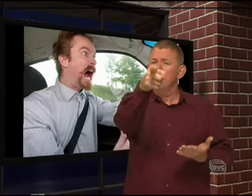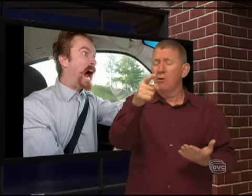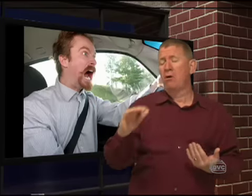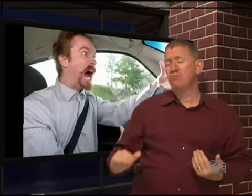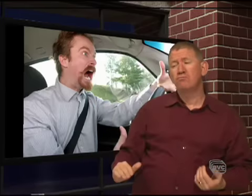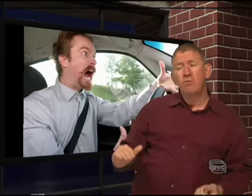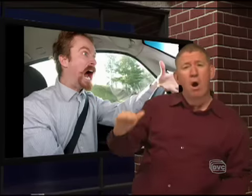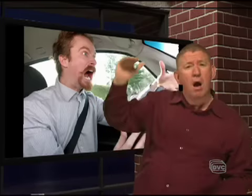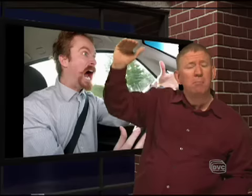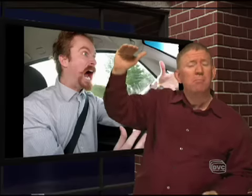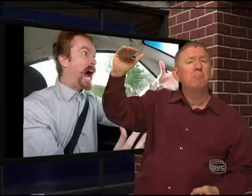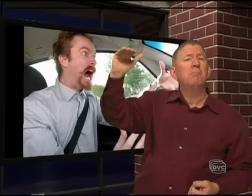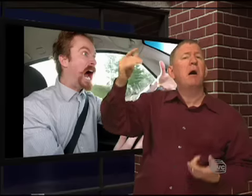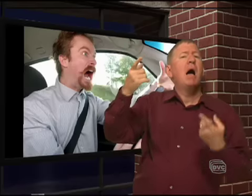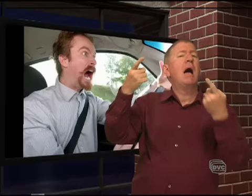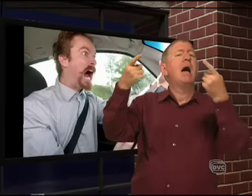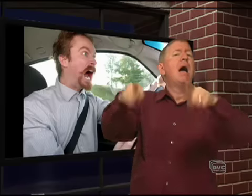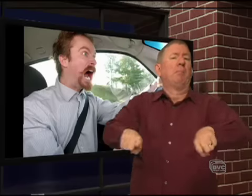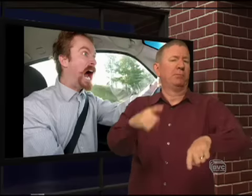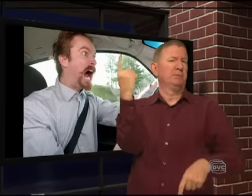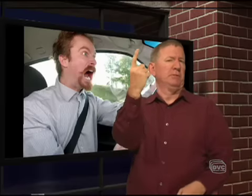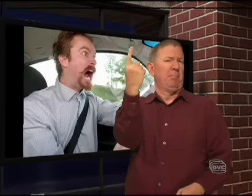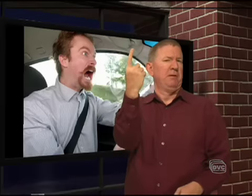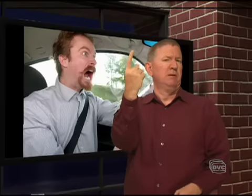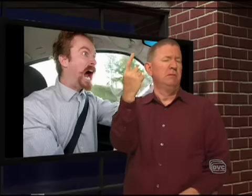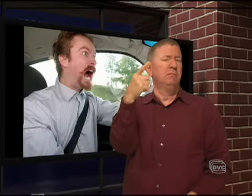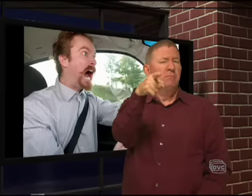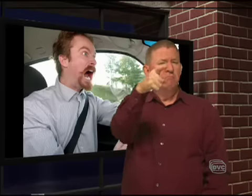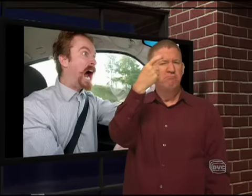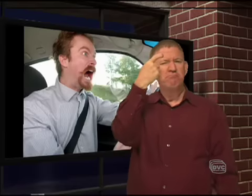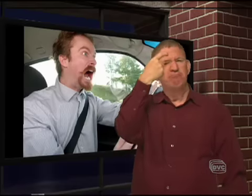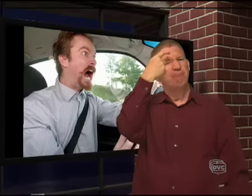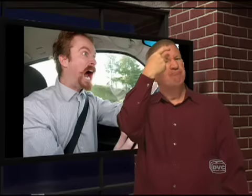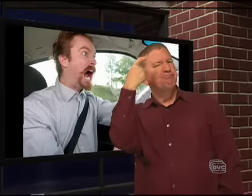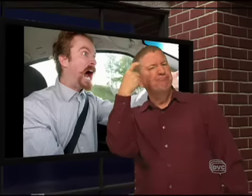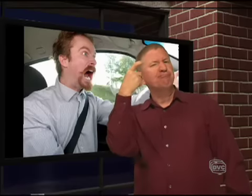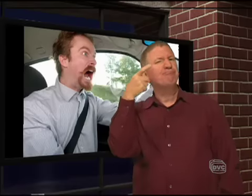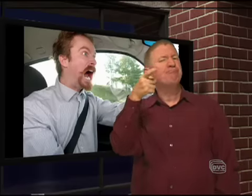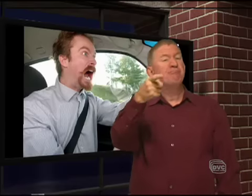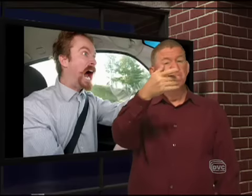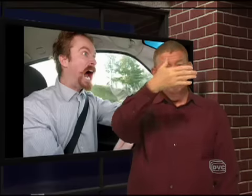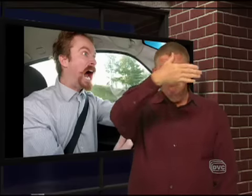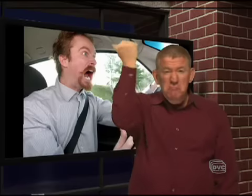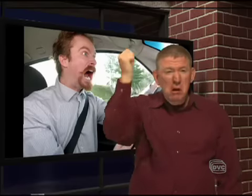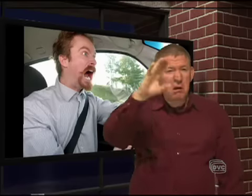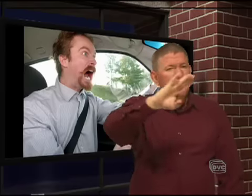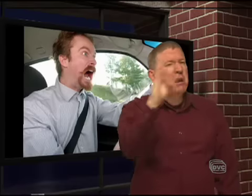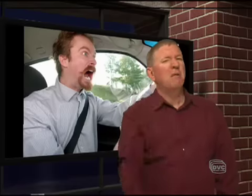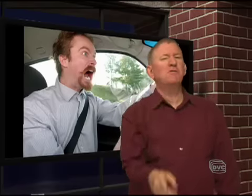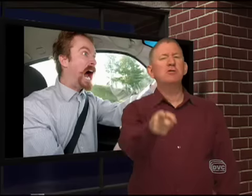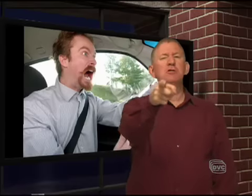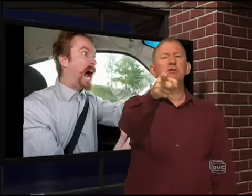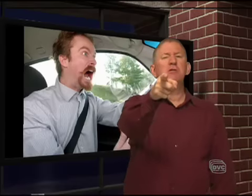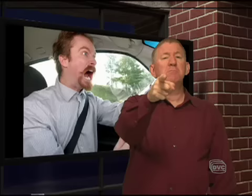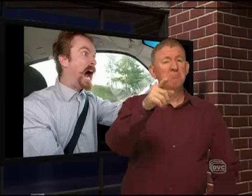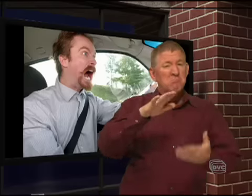up, and there's something that happened in your background that just left a terrible scar in your life, and you just never can forget it,